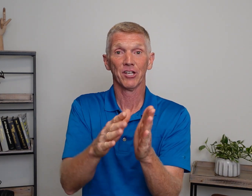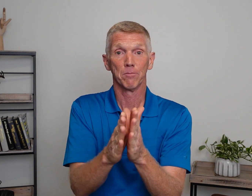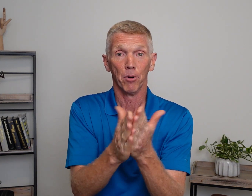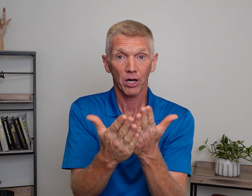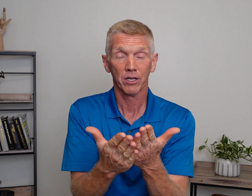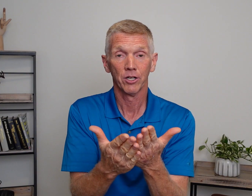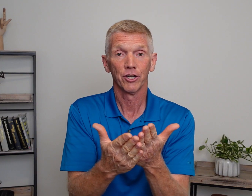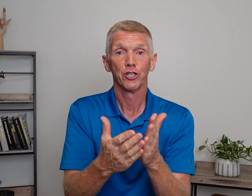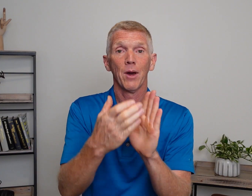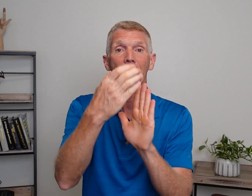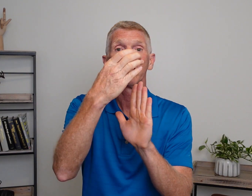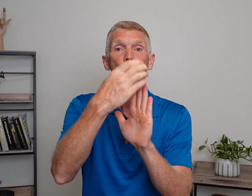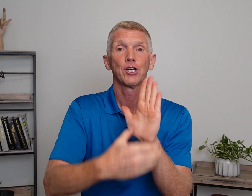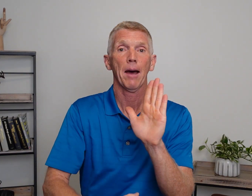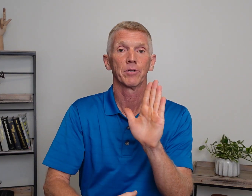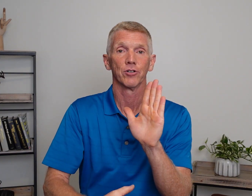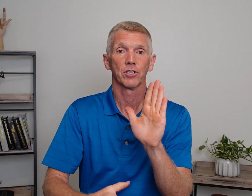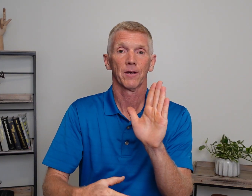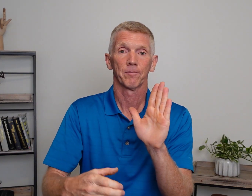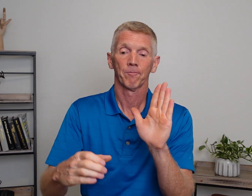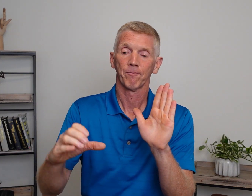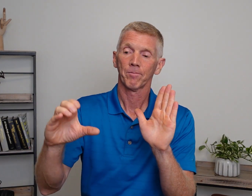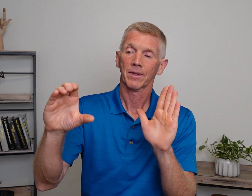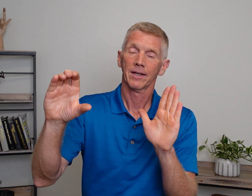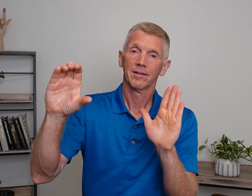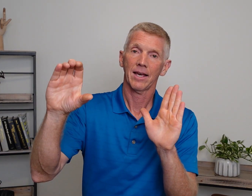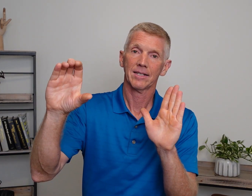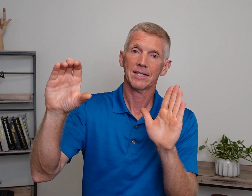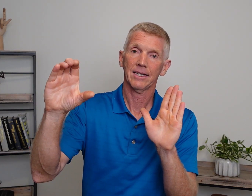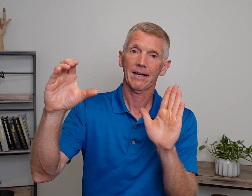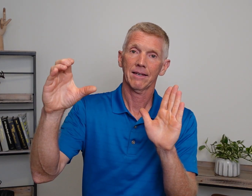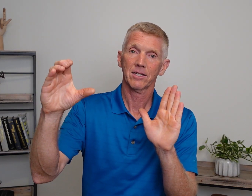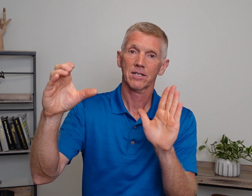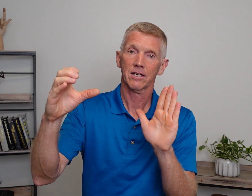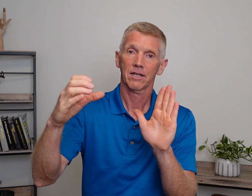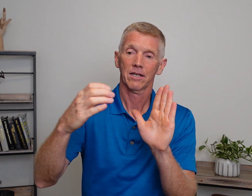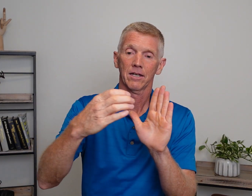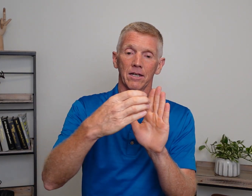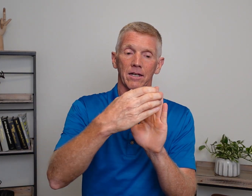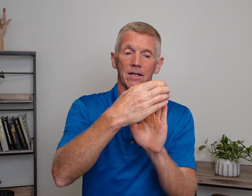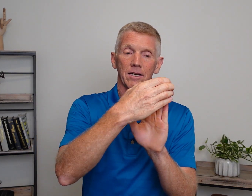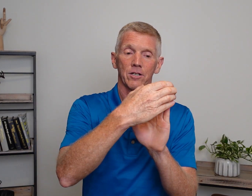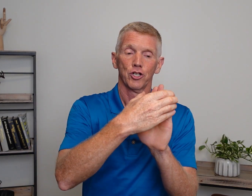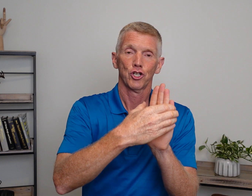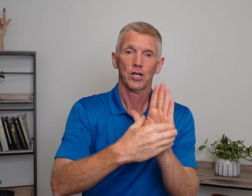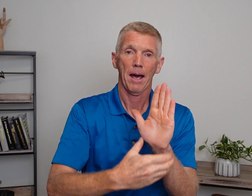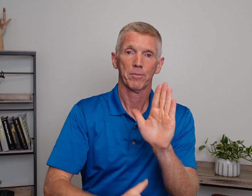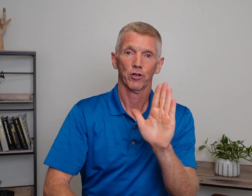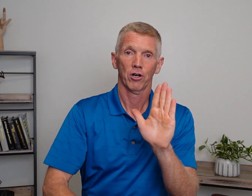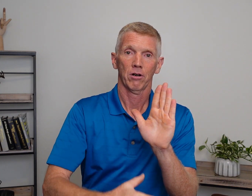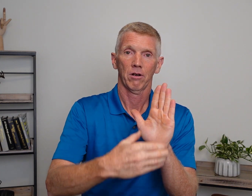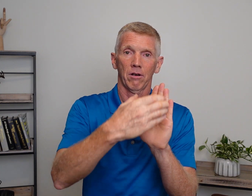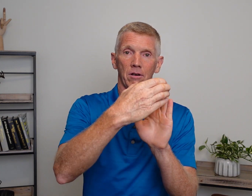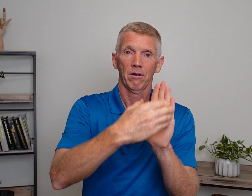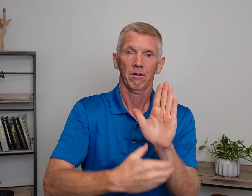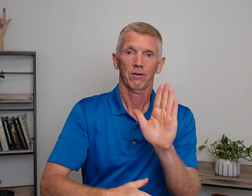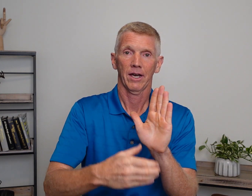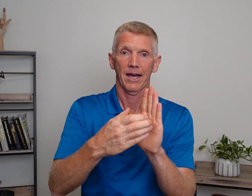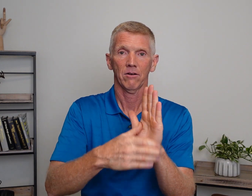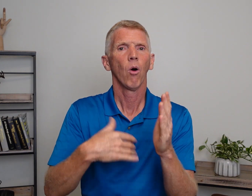this book, you have chapters. Take a C like this. Chapter. Okay? Oh,